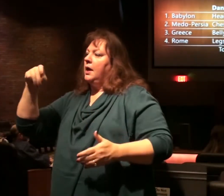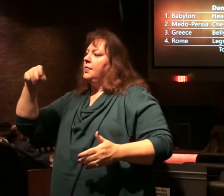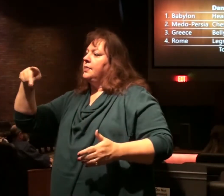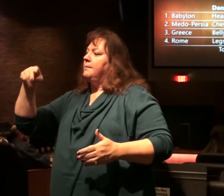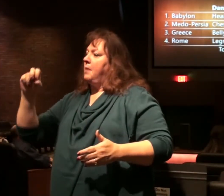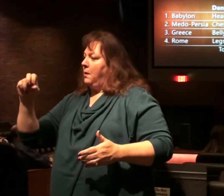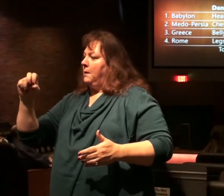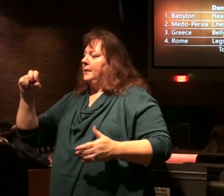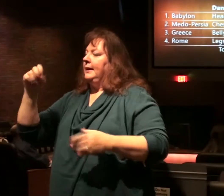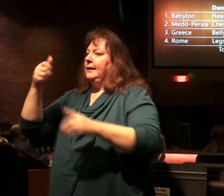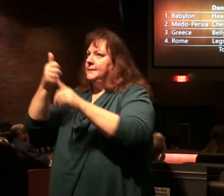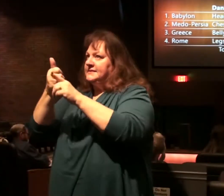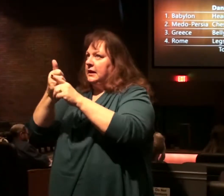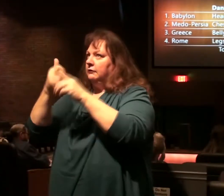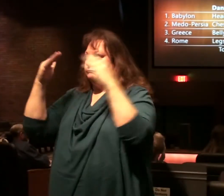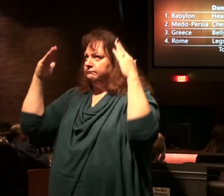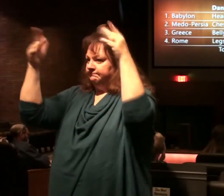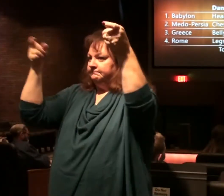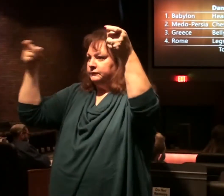Christ on earth?